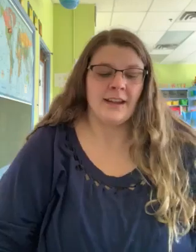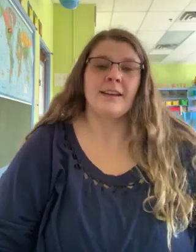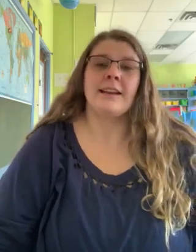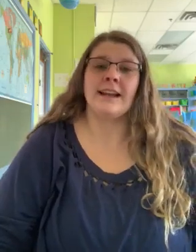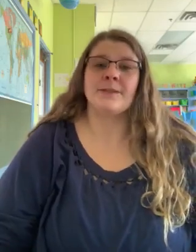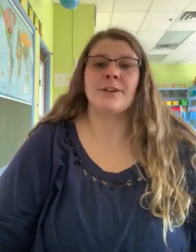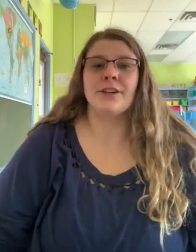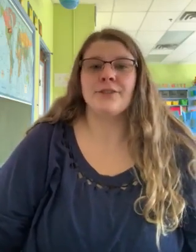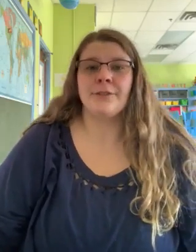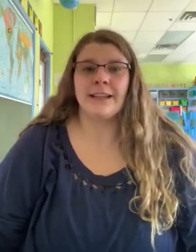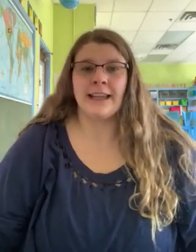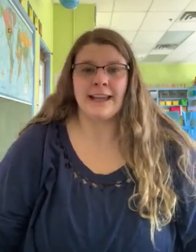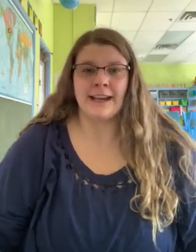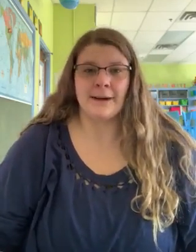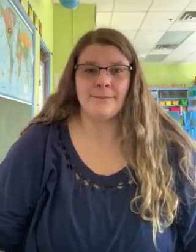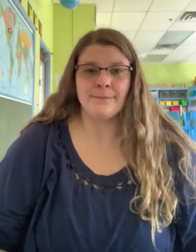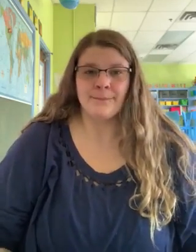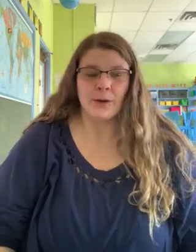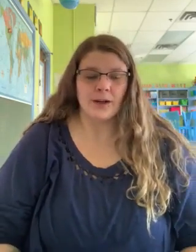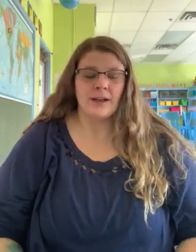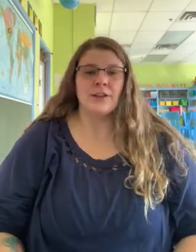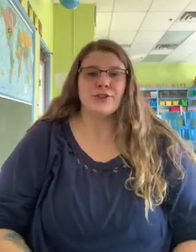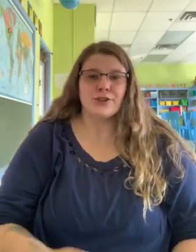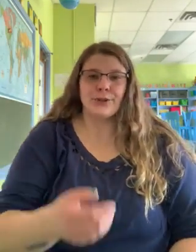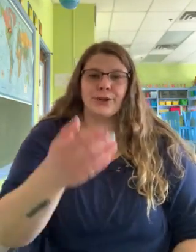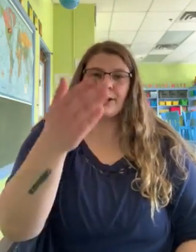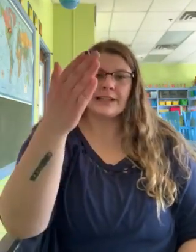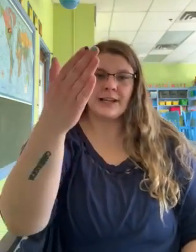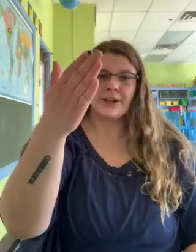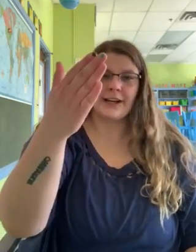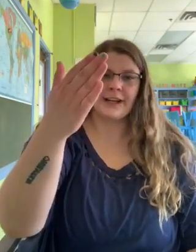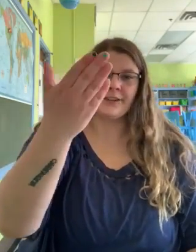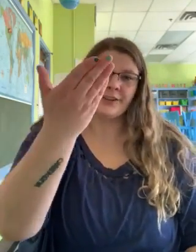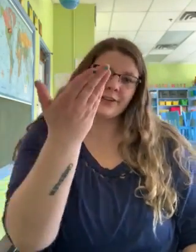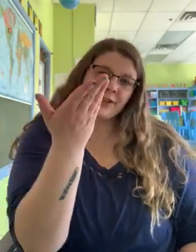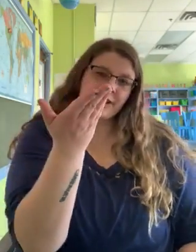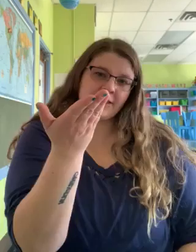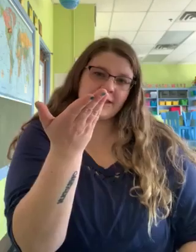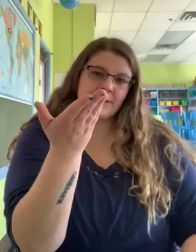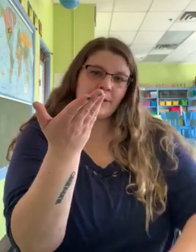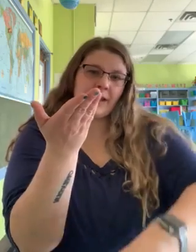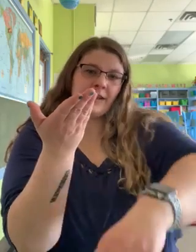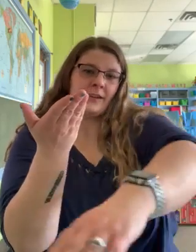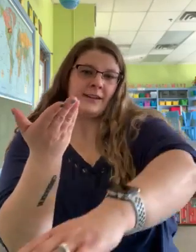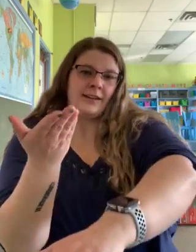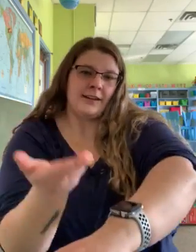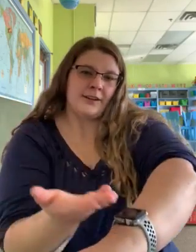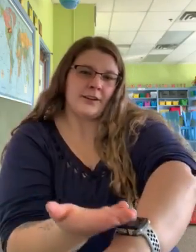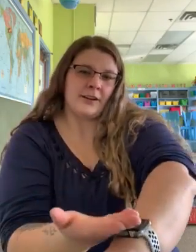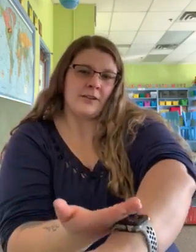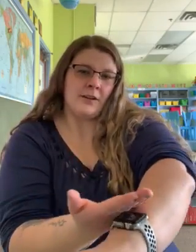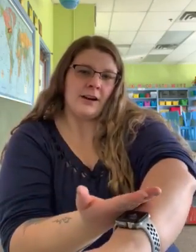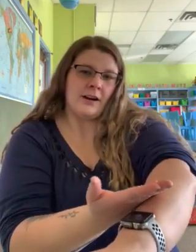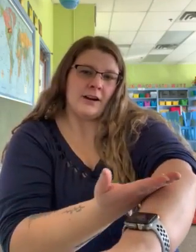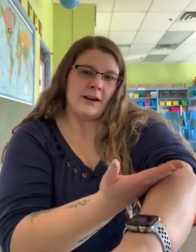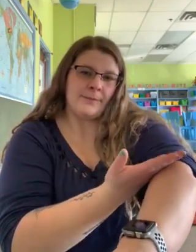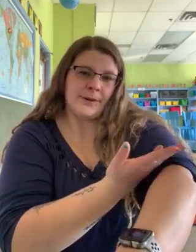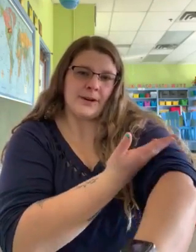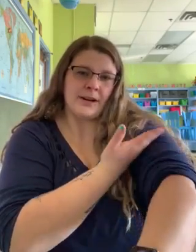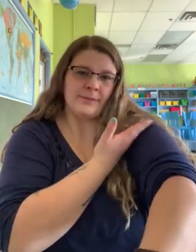Next we're gonna do lamb. So you're gonna take your hand you're gonna turn it this way and you're gonna go up your arm